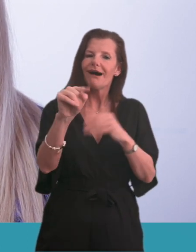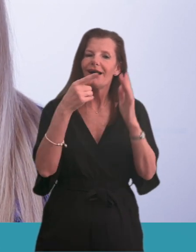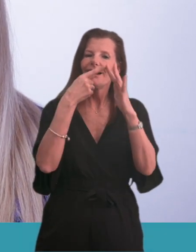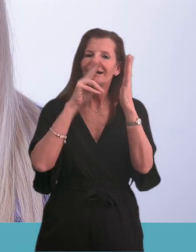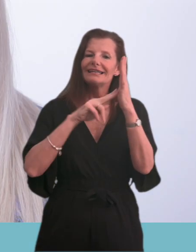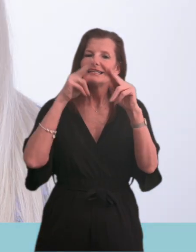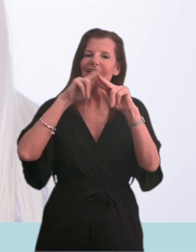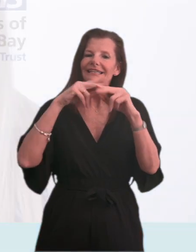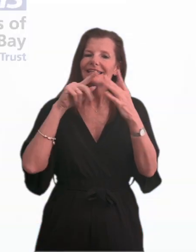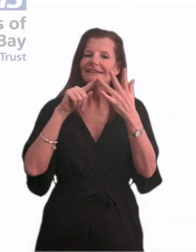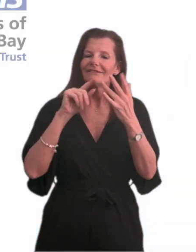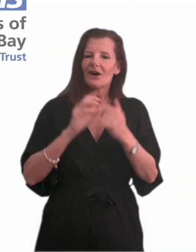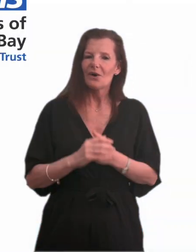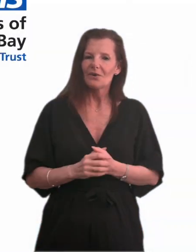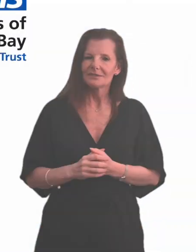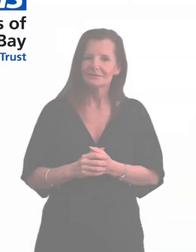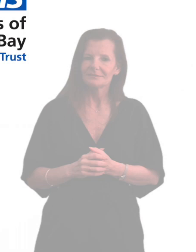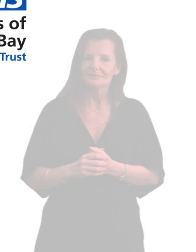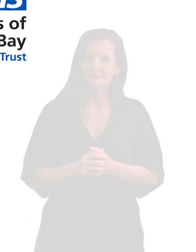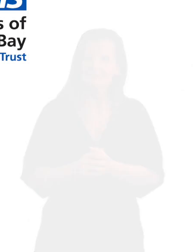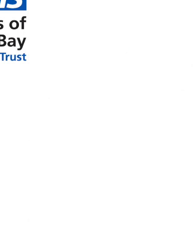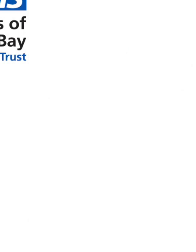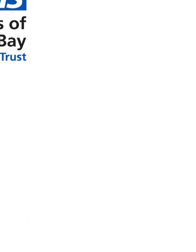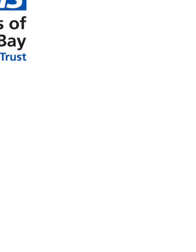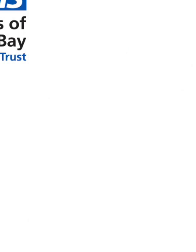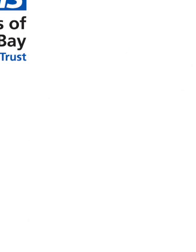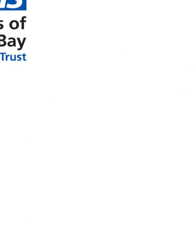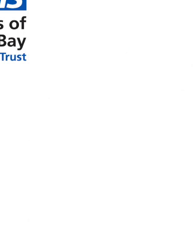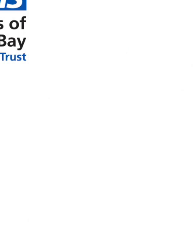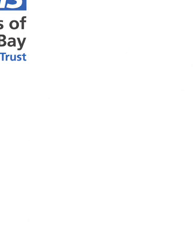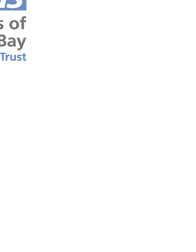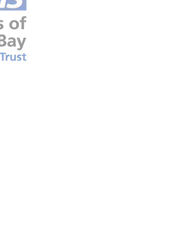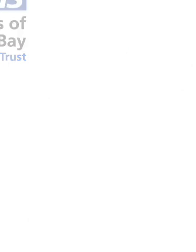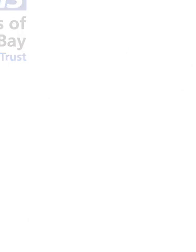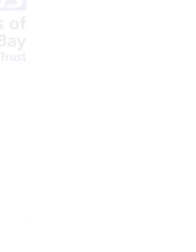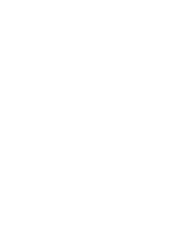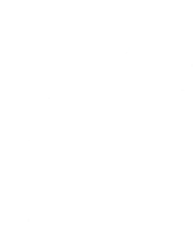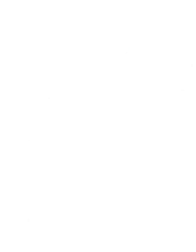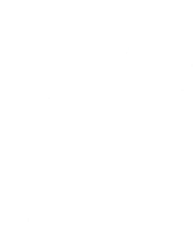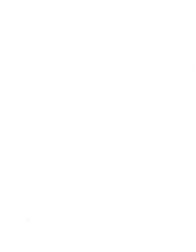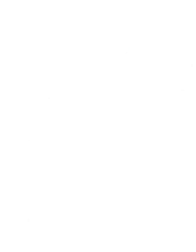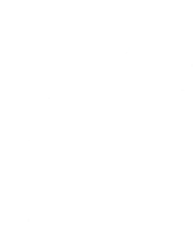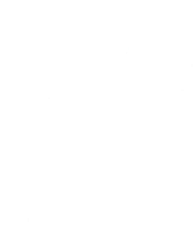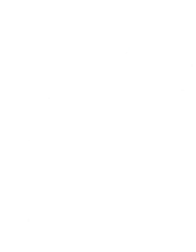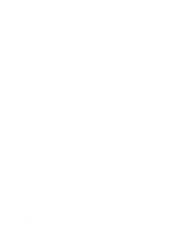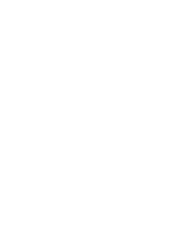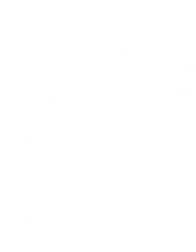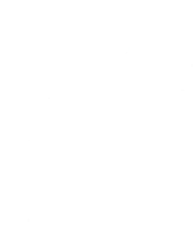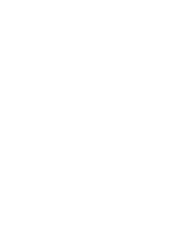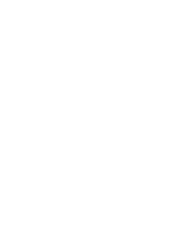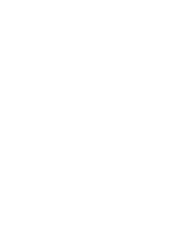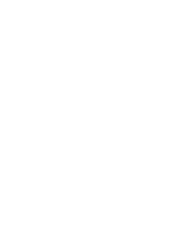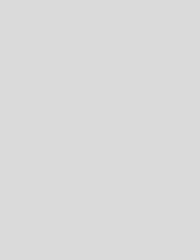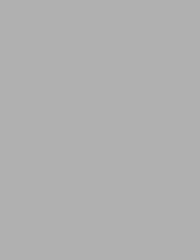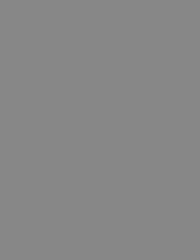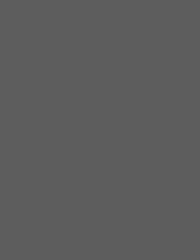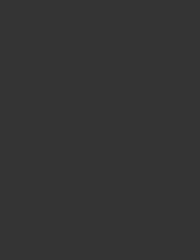.newhospitals